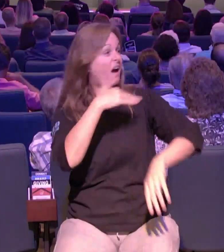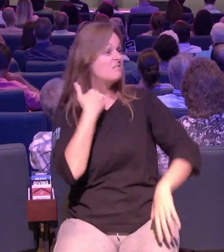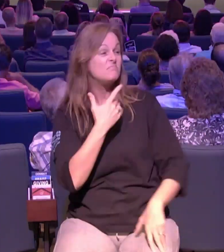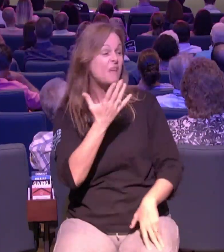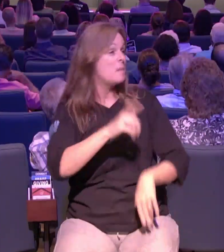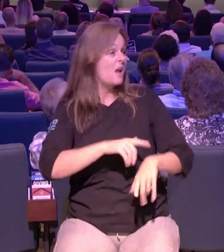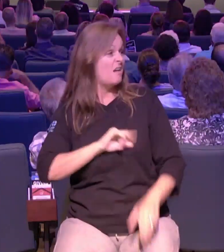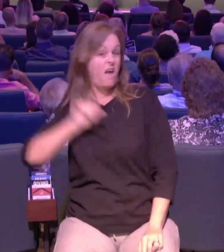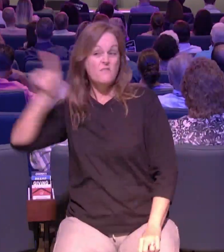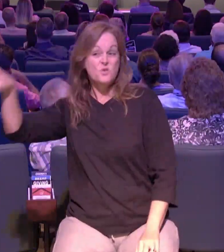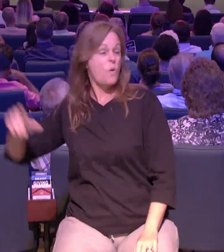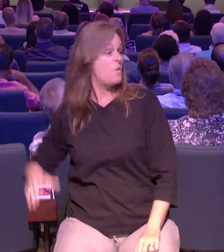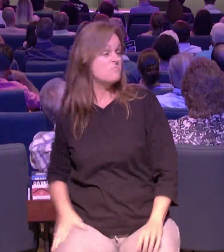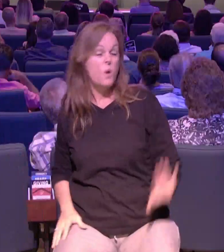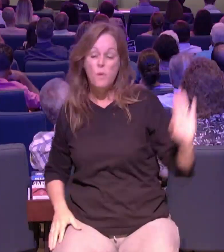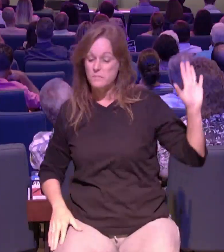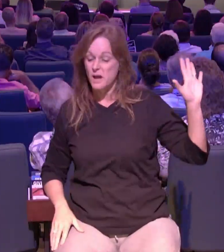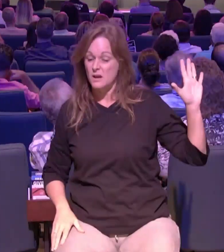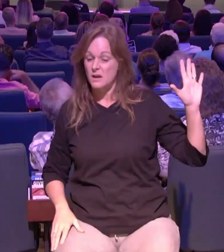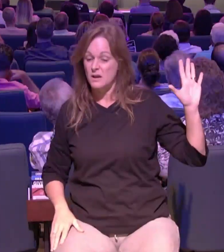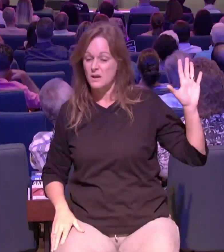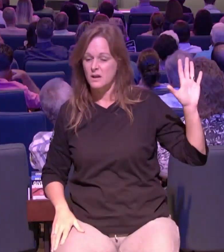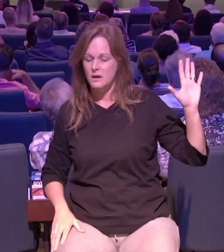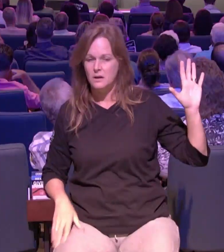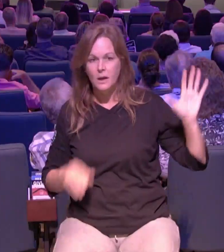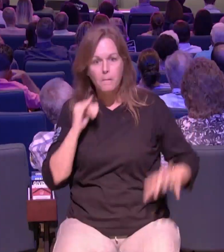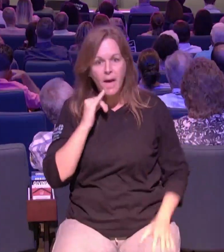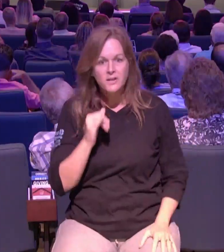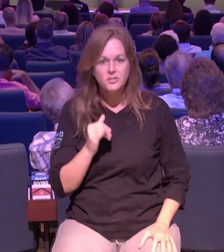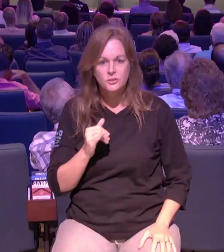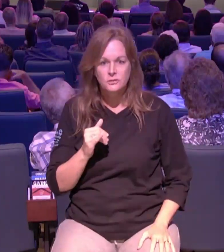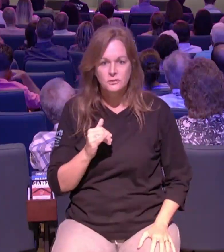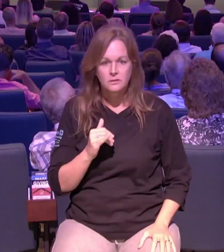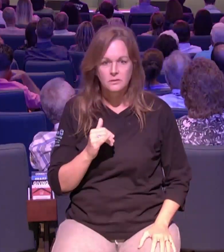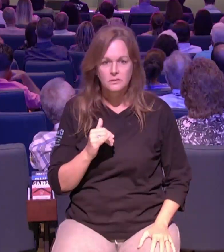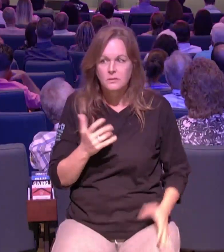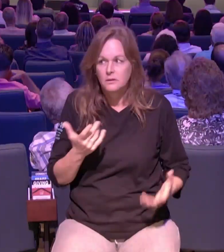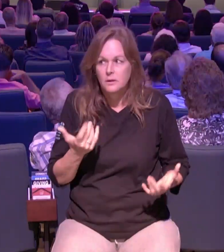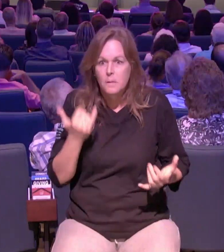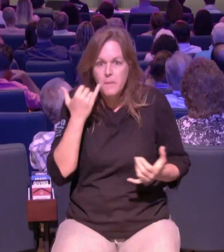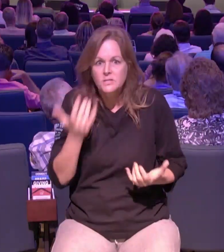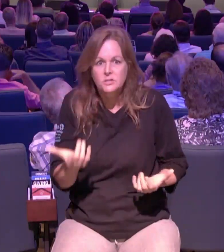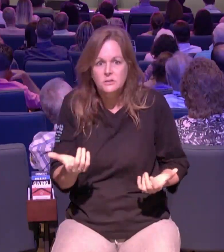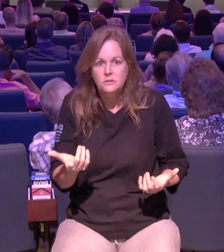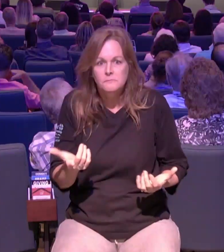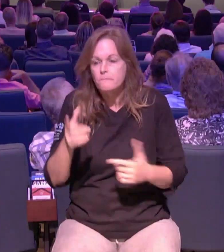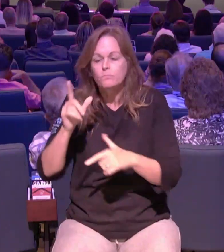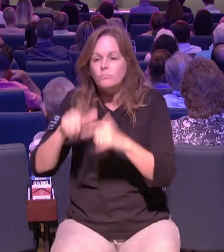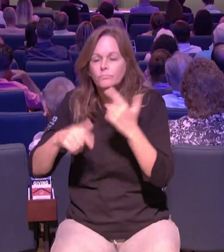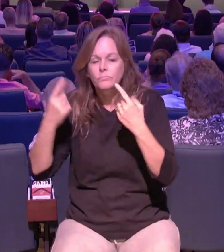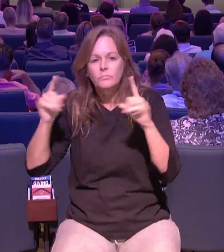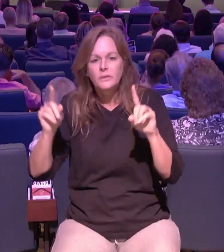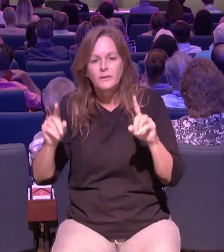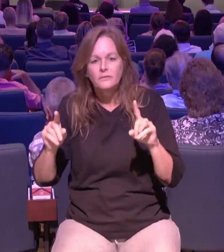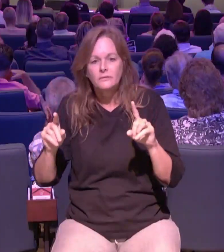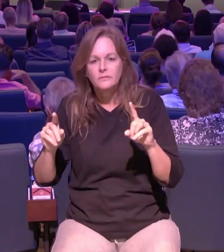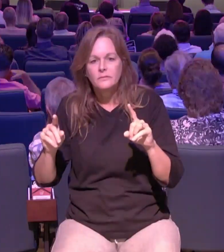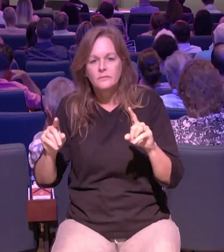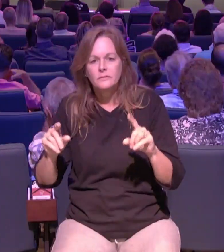here is i'm good what if a couple they wouldn't have been able to do what they were they all had to push through i heard someone say this week